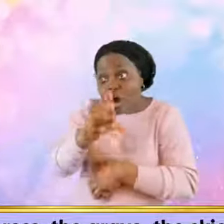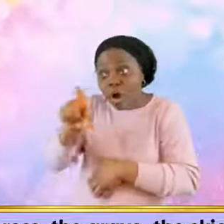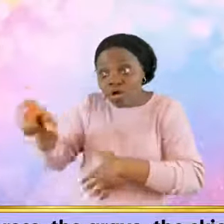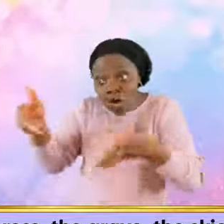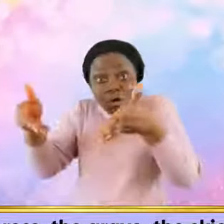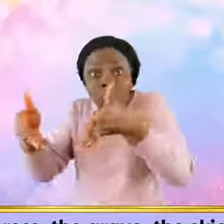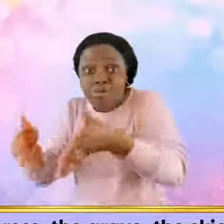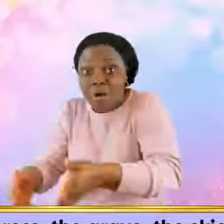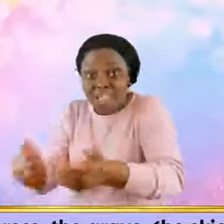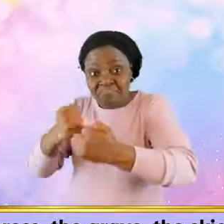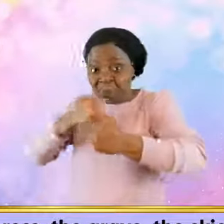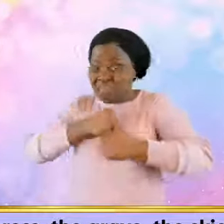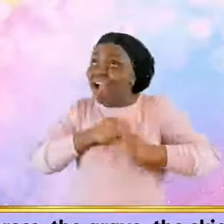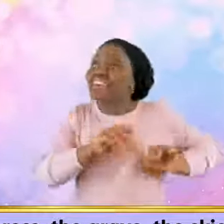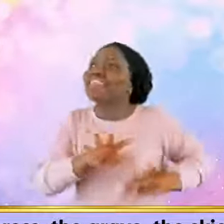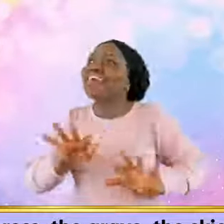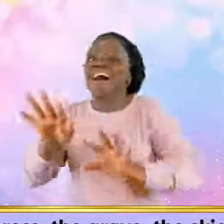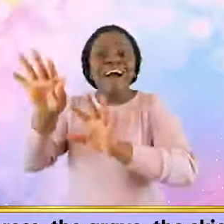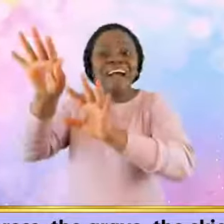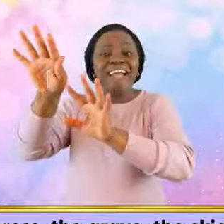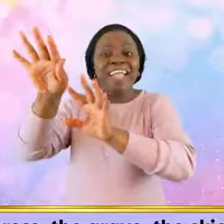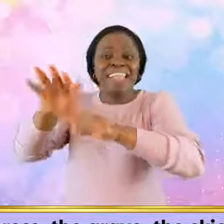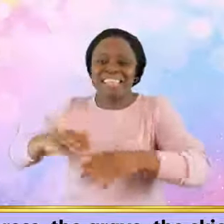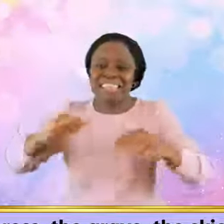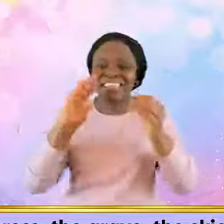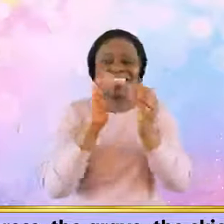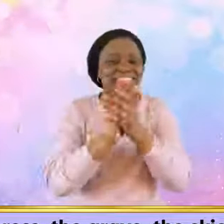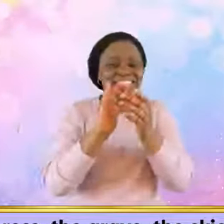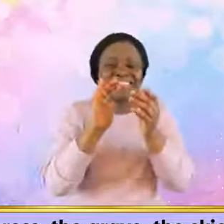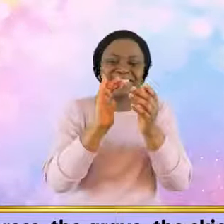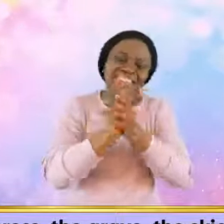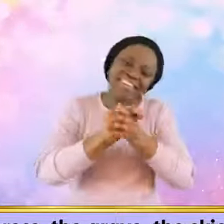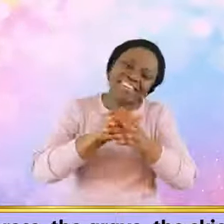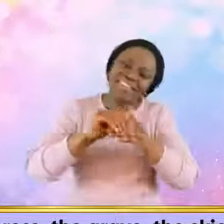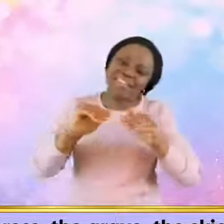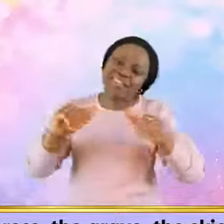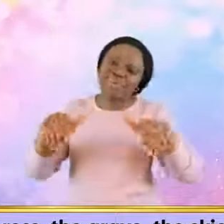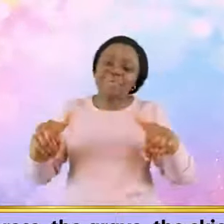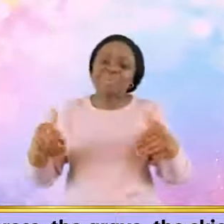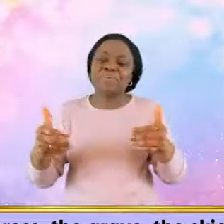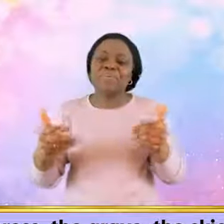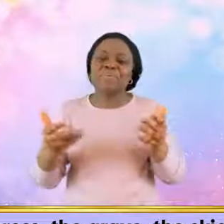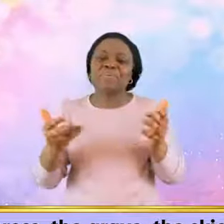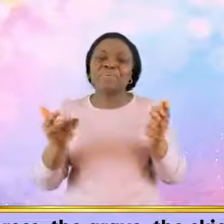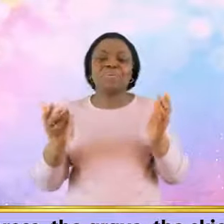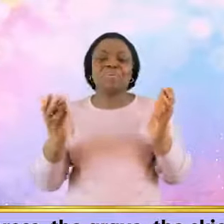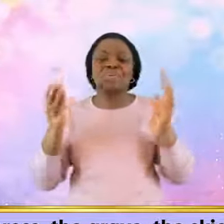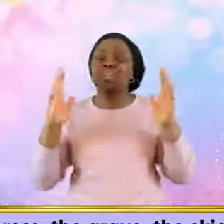the sky, Alleluia!